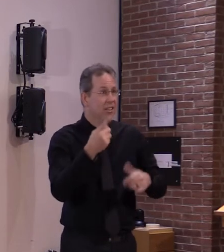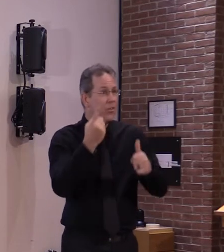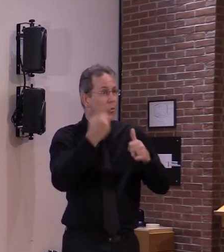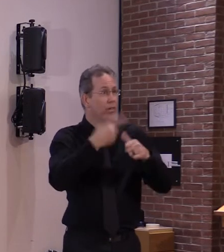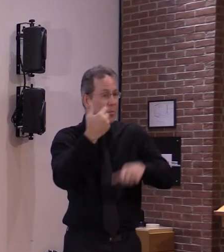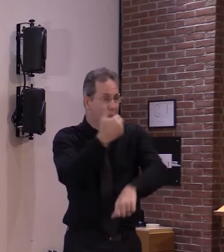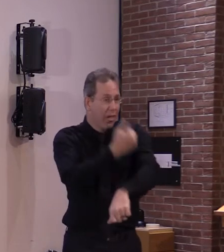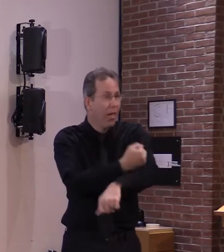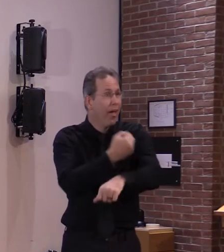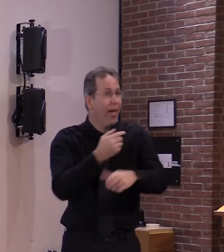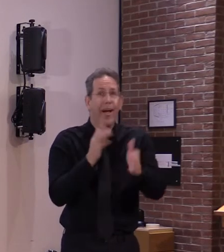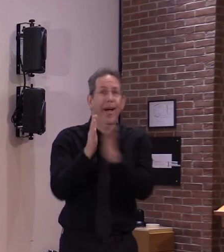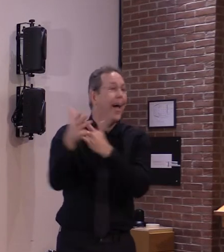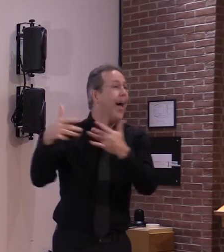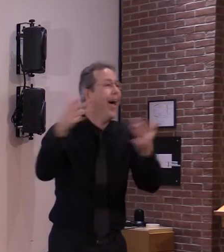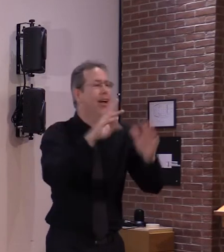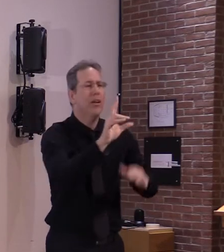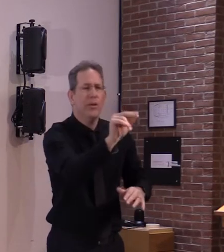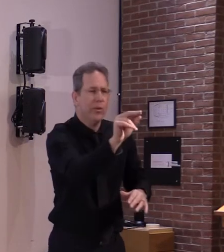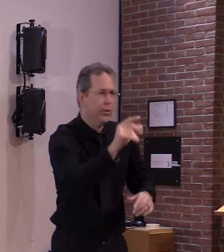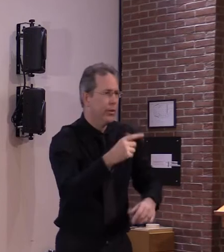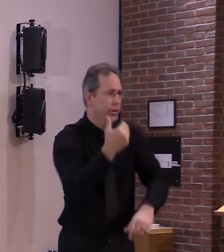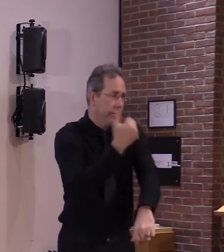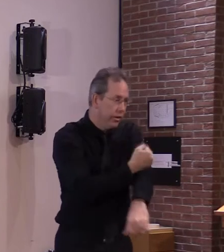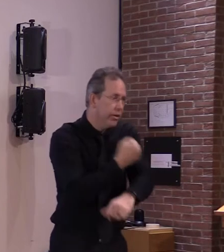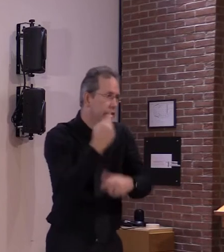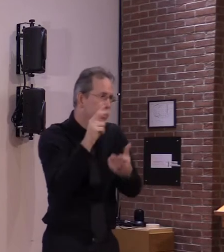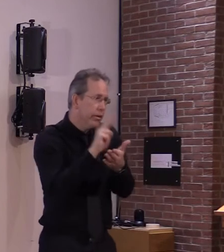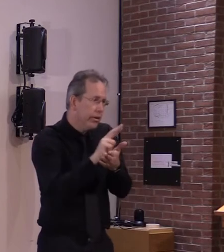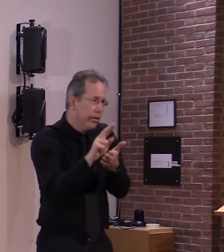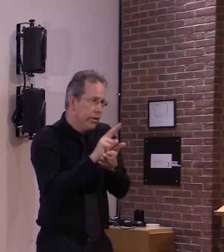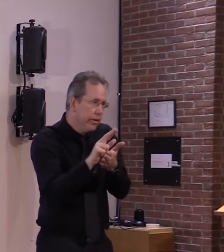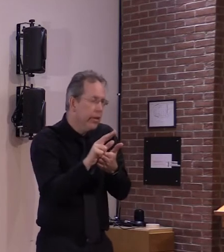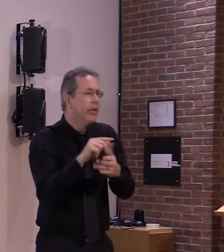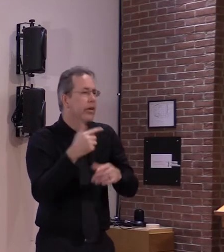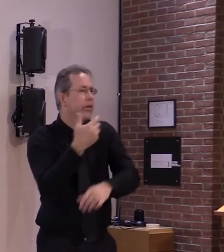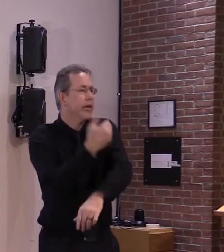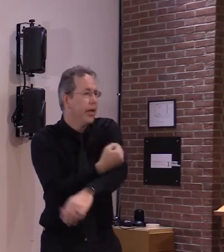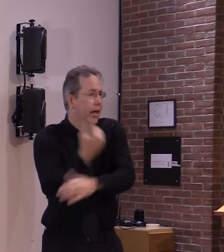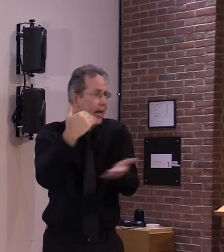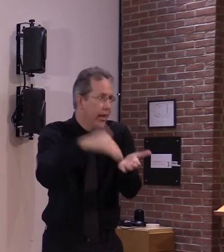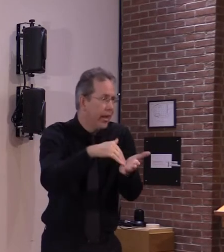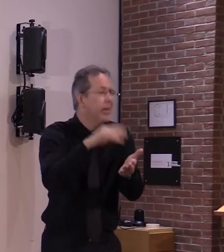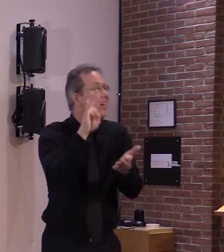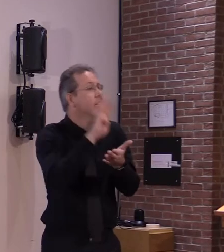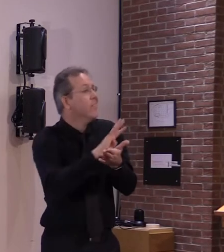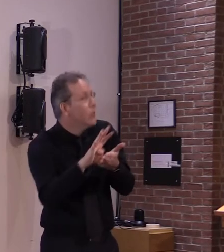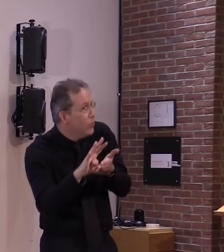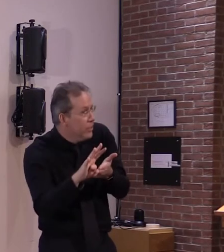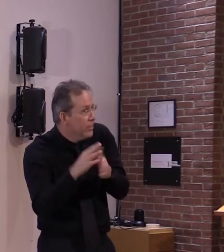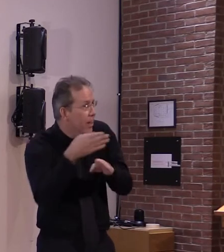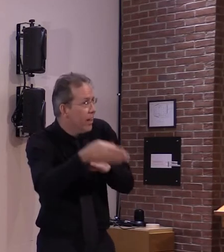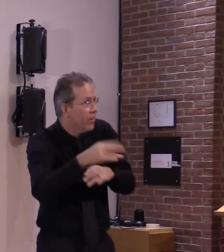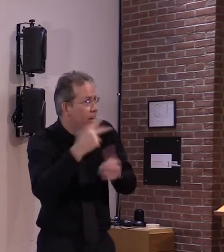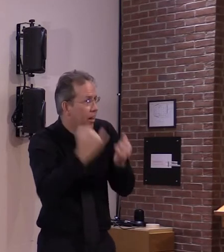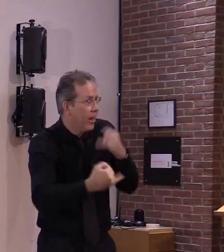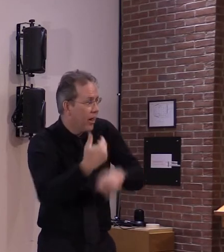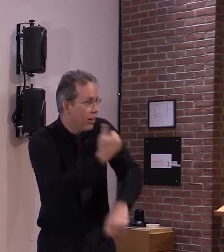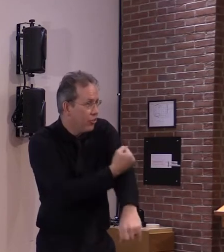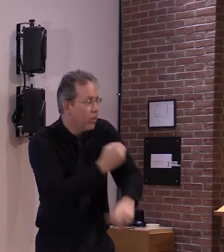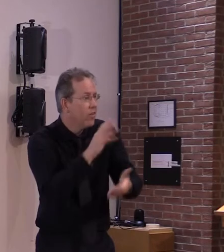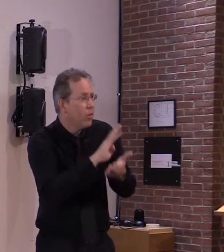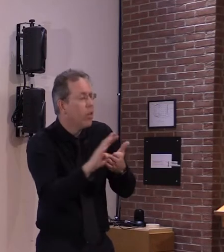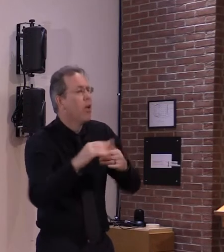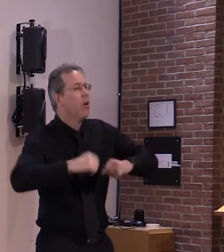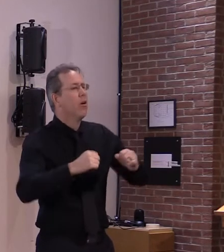important for people to understand we still have to be careful now you may have covered that before but i just want everyone to understand and to make sure they have